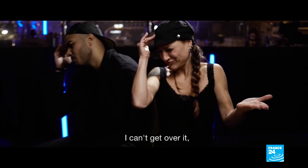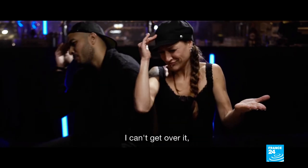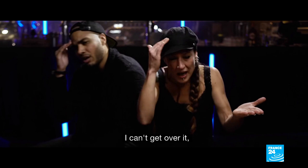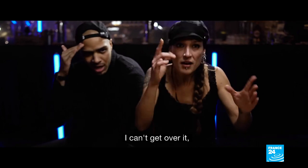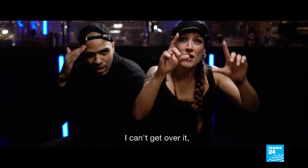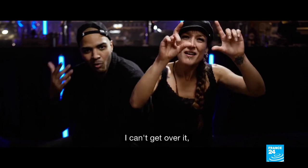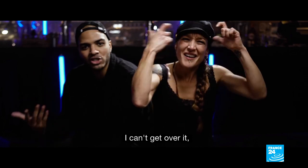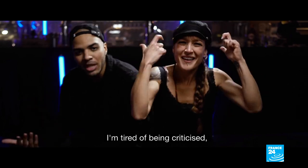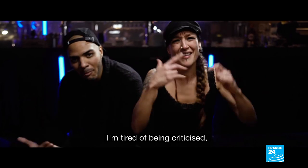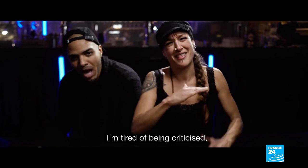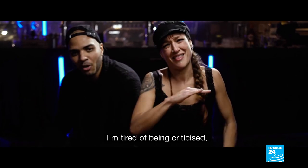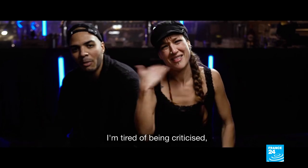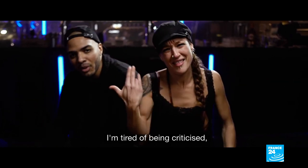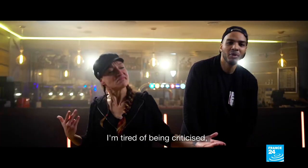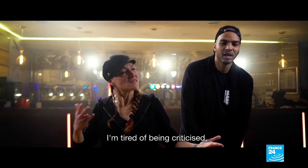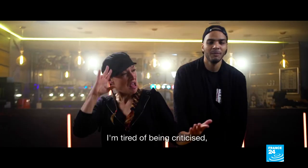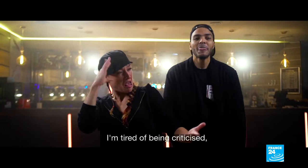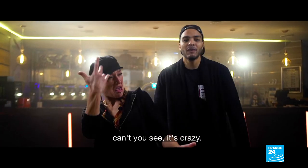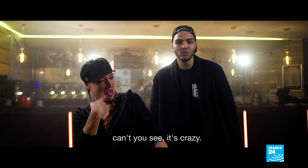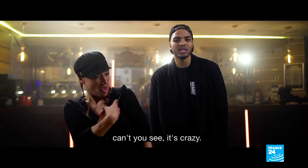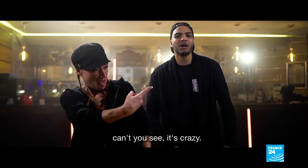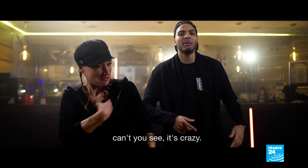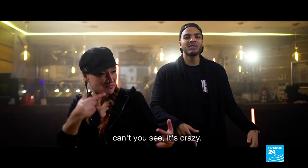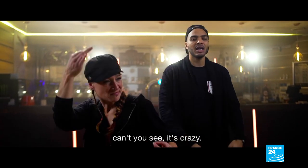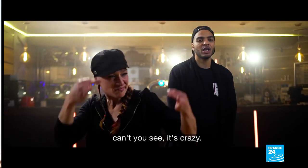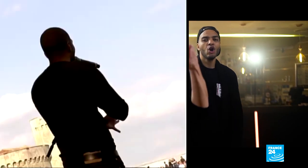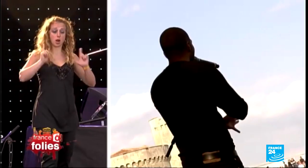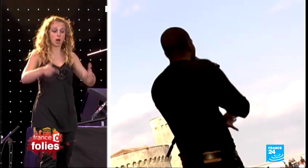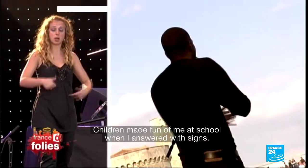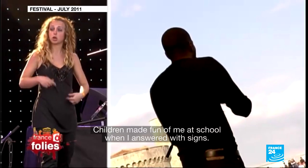With two deaf parents, the 33-year-olds grew up using sign language.